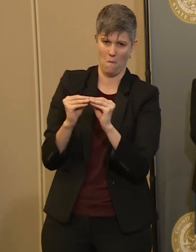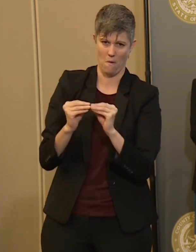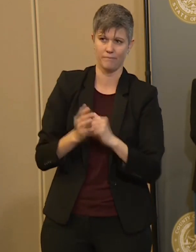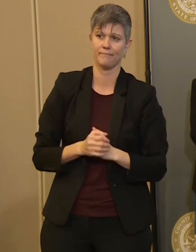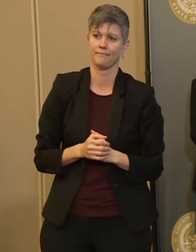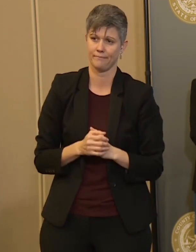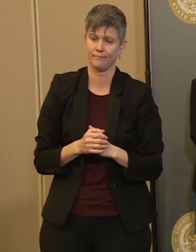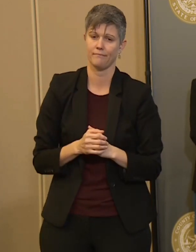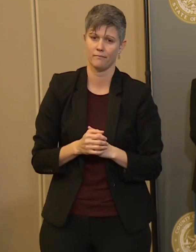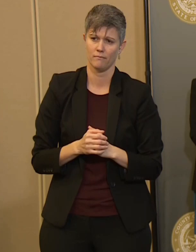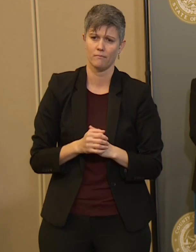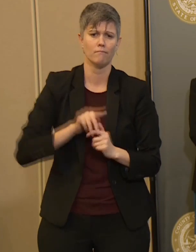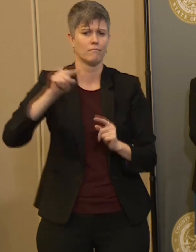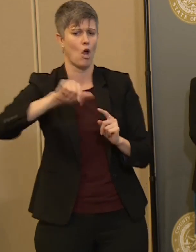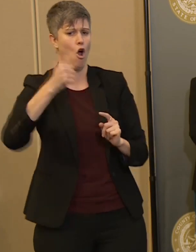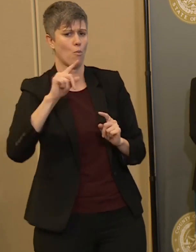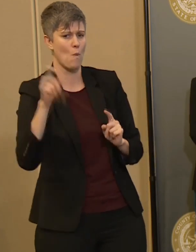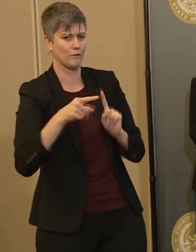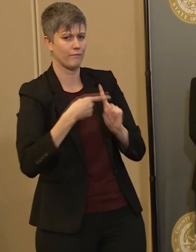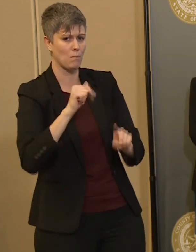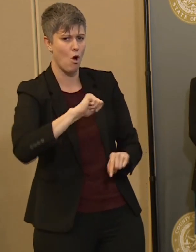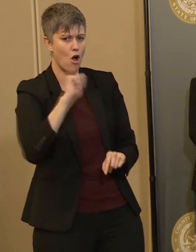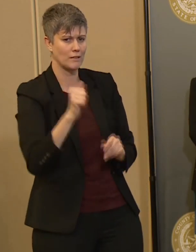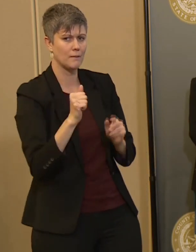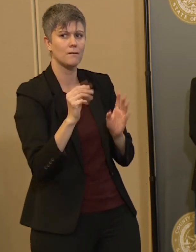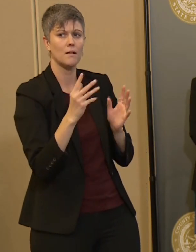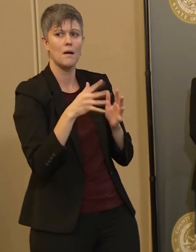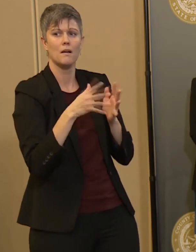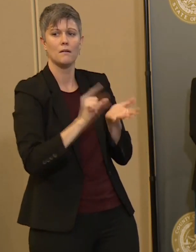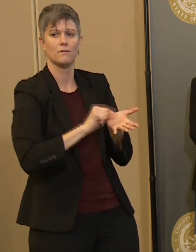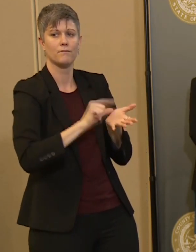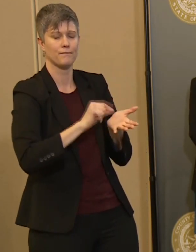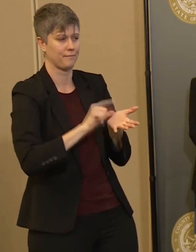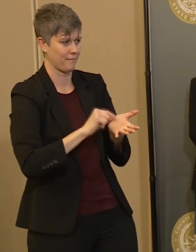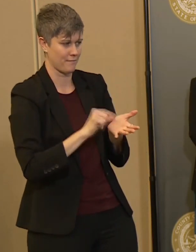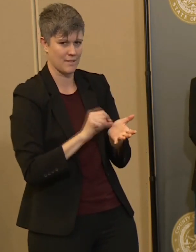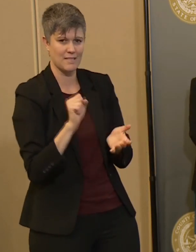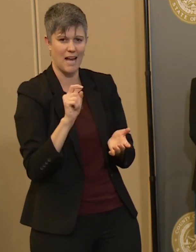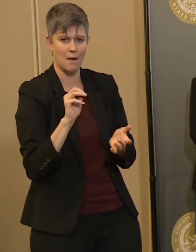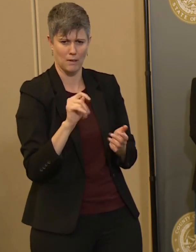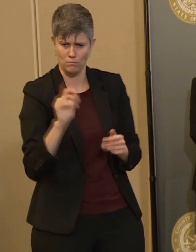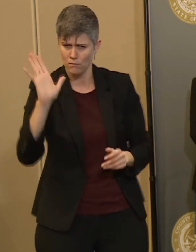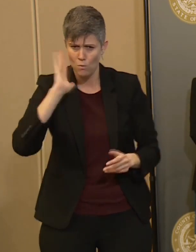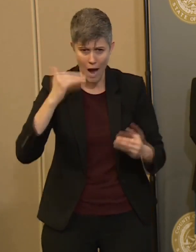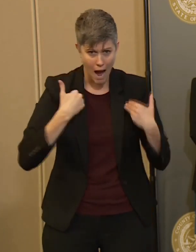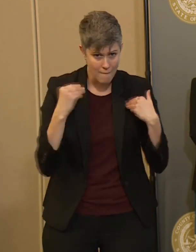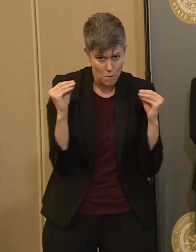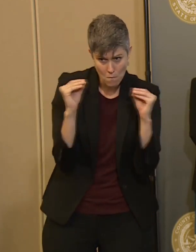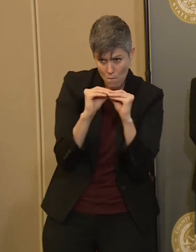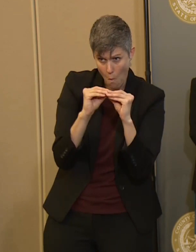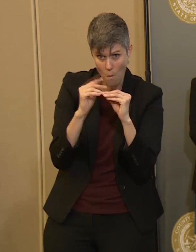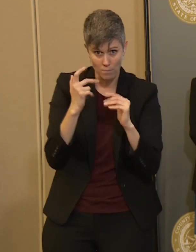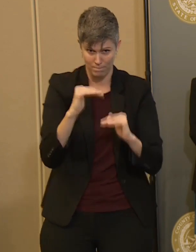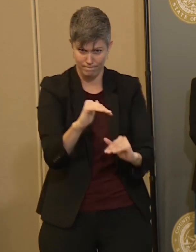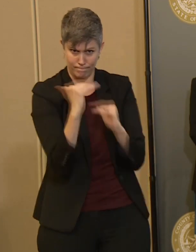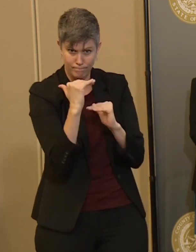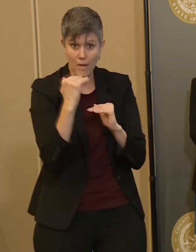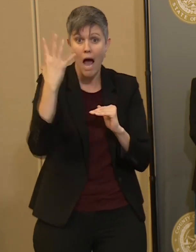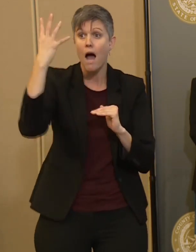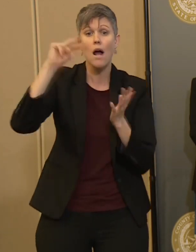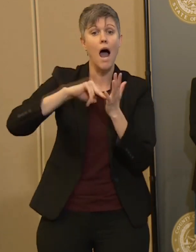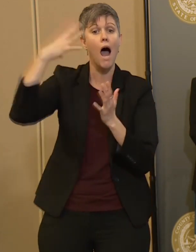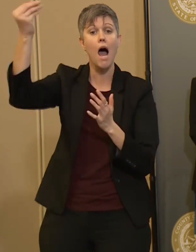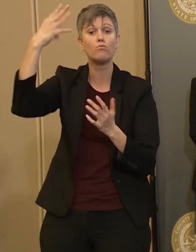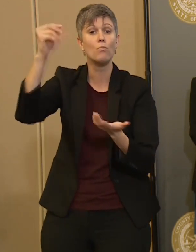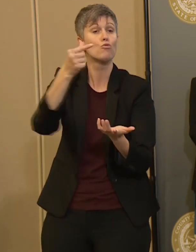This next question is from the Austin American Statesman. Will there be further limitations placed on outdoor spaces like just the Greenbelt, Zilker